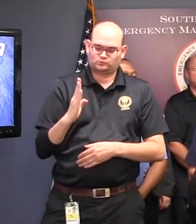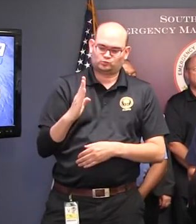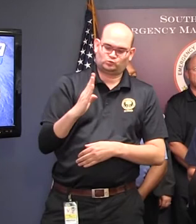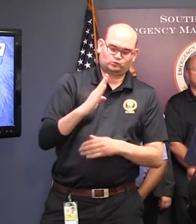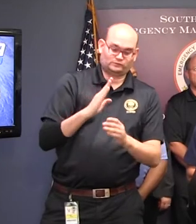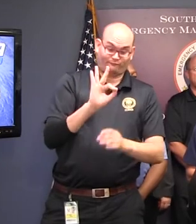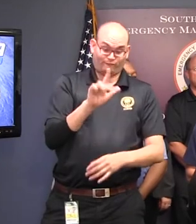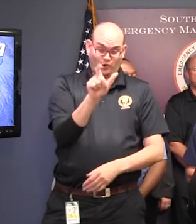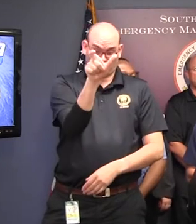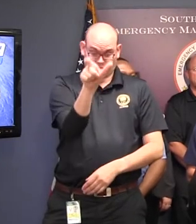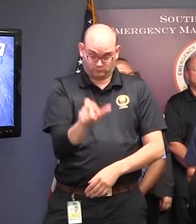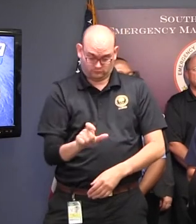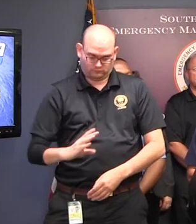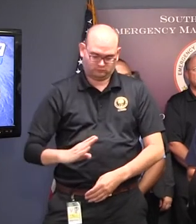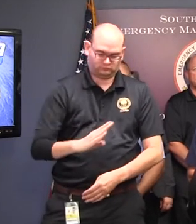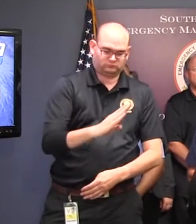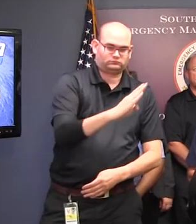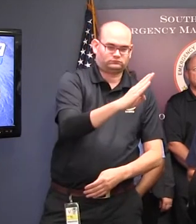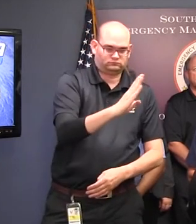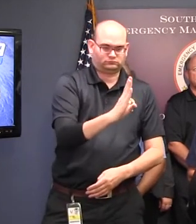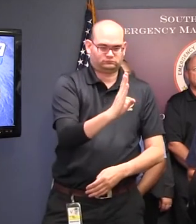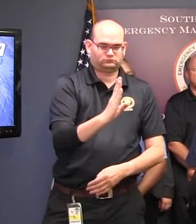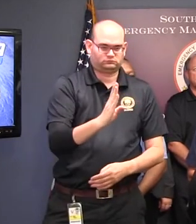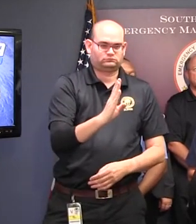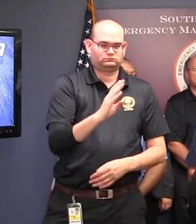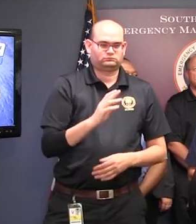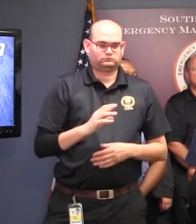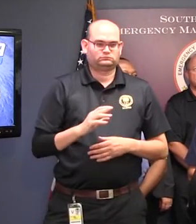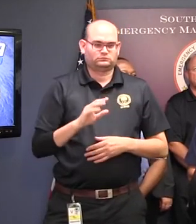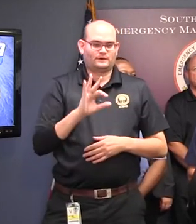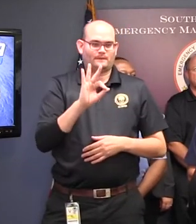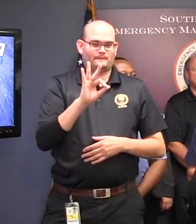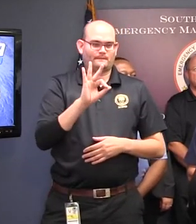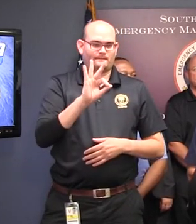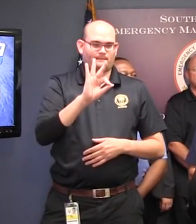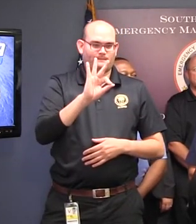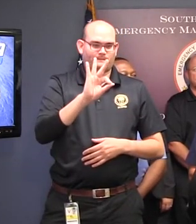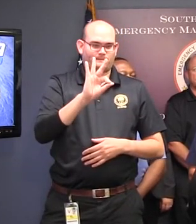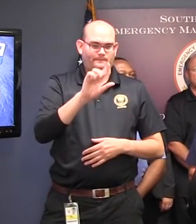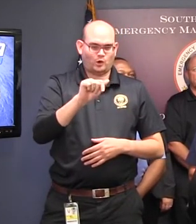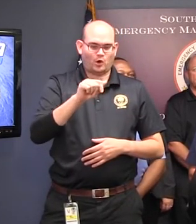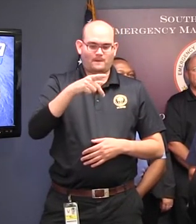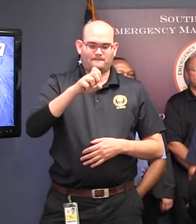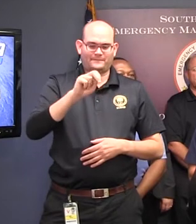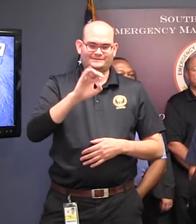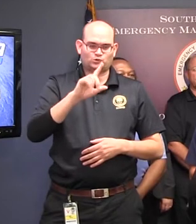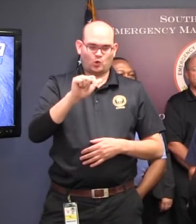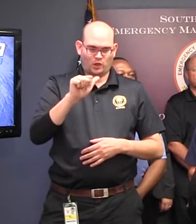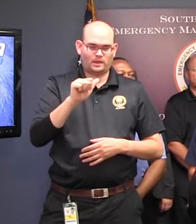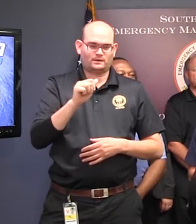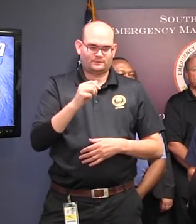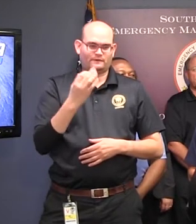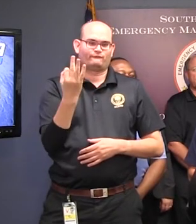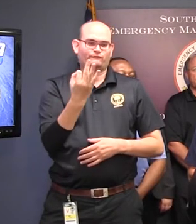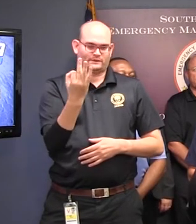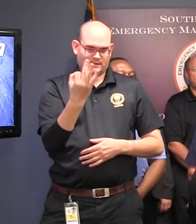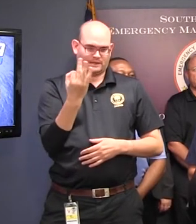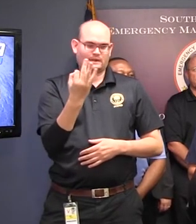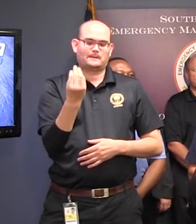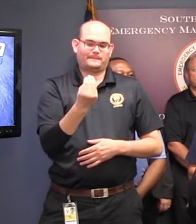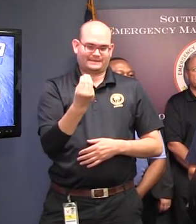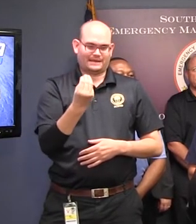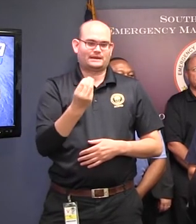official track taking it northward across the Florida Peninsula through early Monday. This interaction with land will cause Irma to weaken